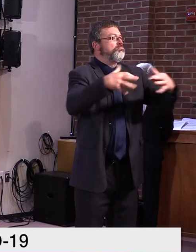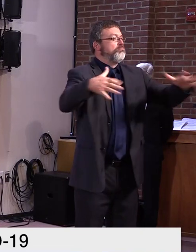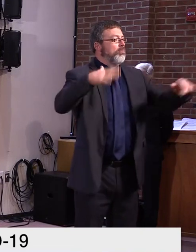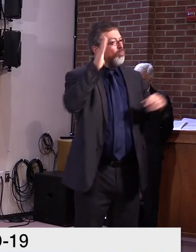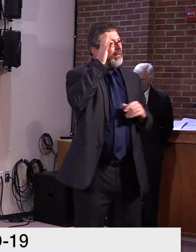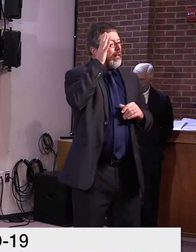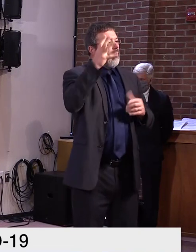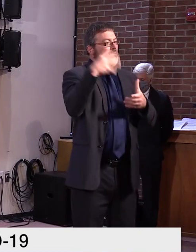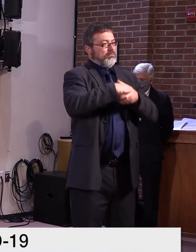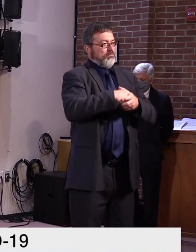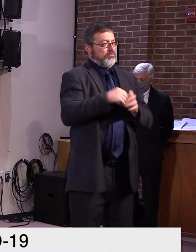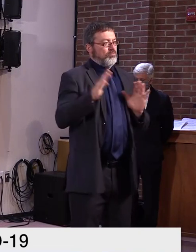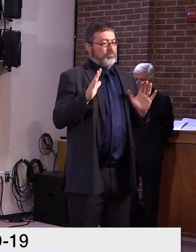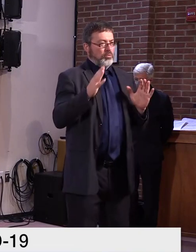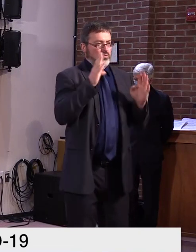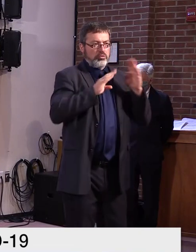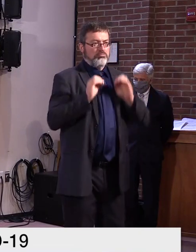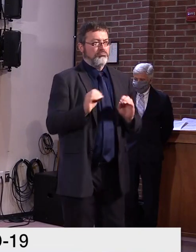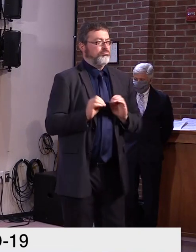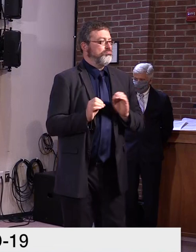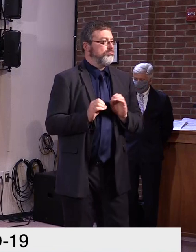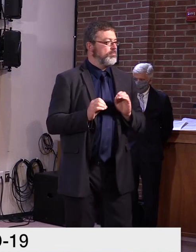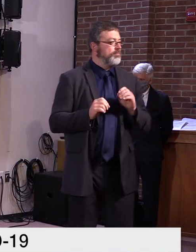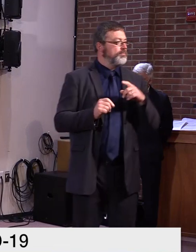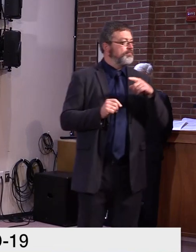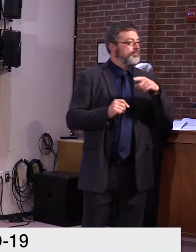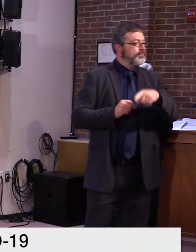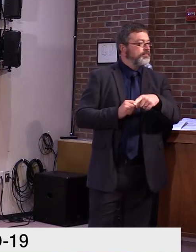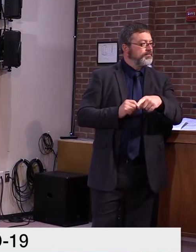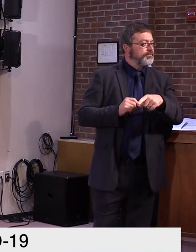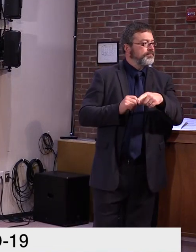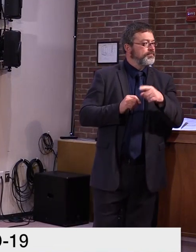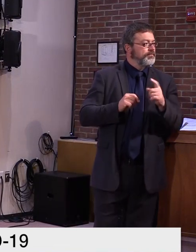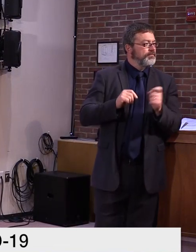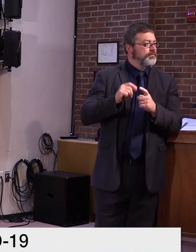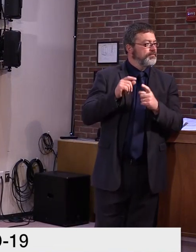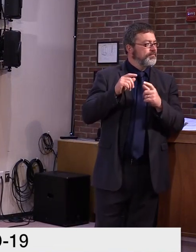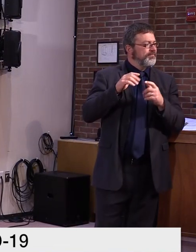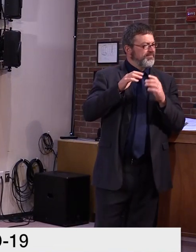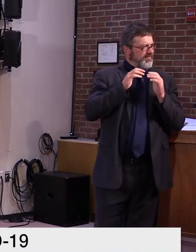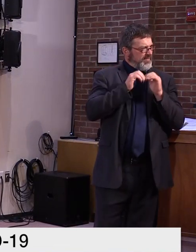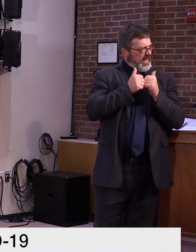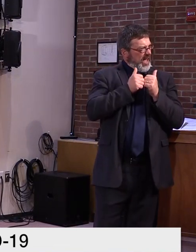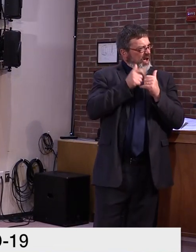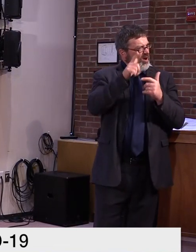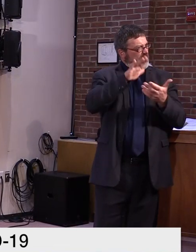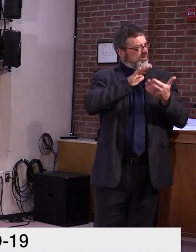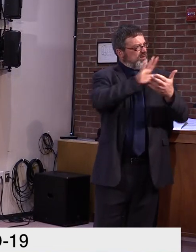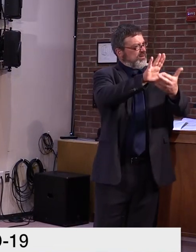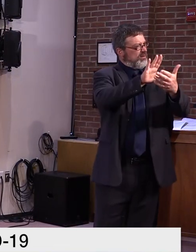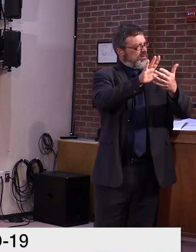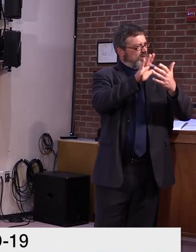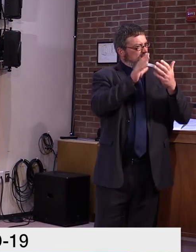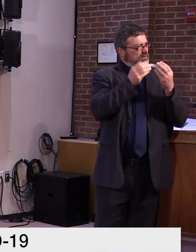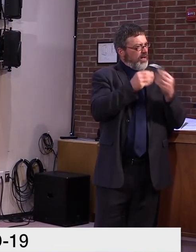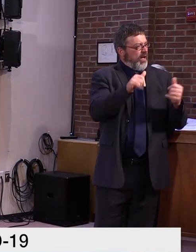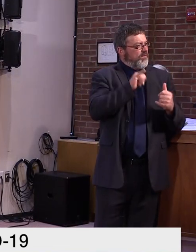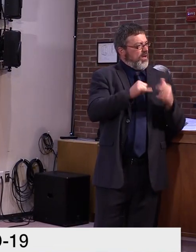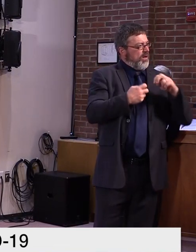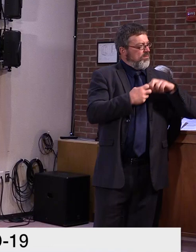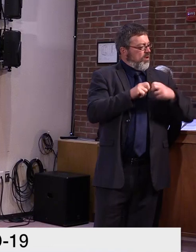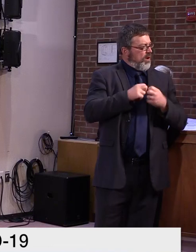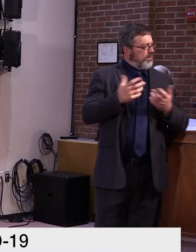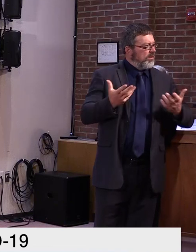And, uh, how are you planning to specifically deal with the backlog? Like, are there plans to place to like, expand the number of slots somehow?